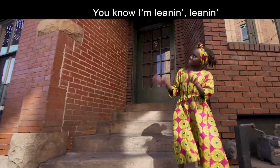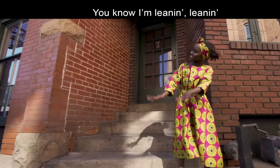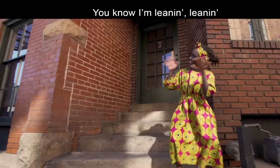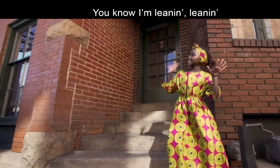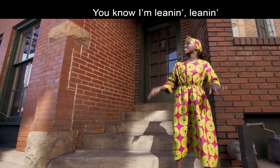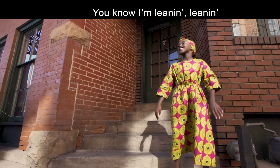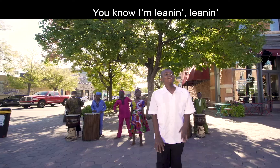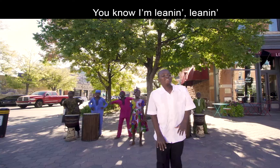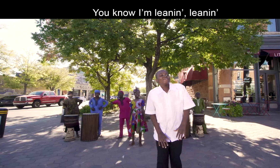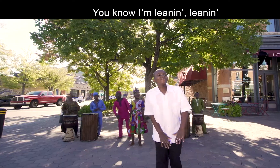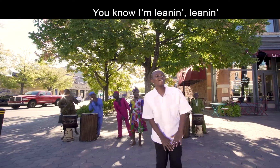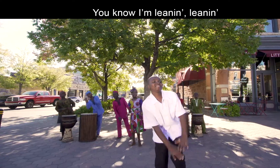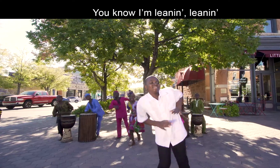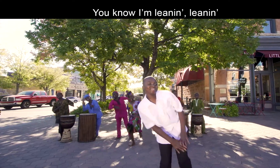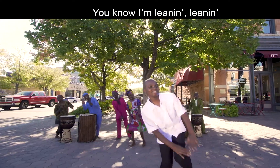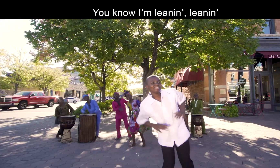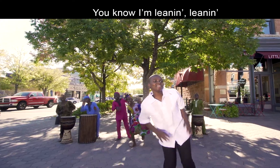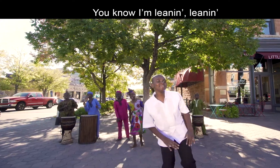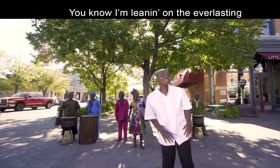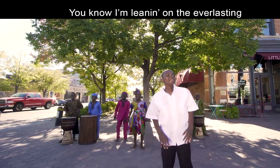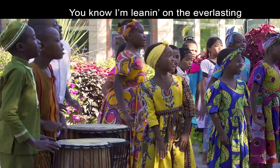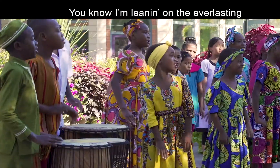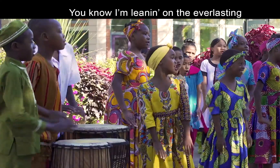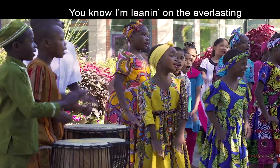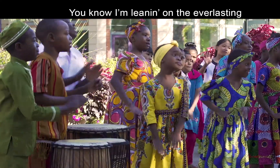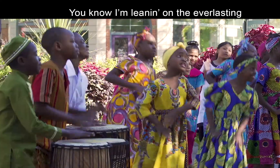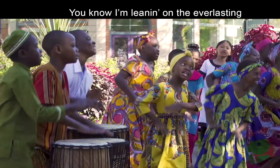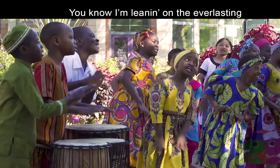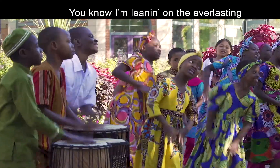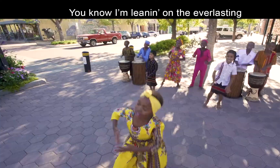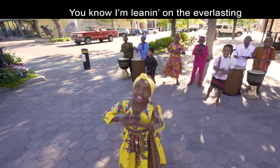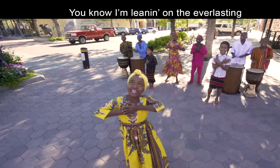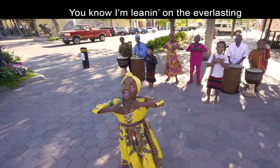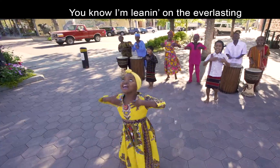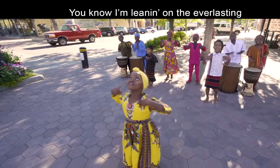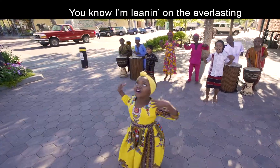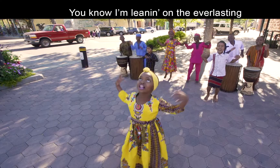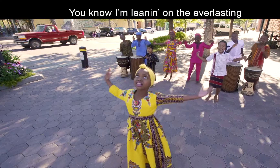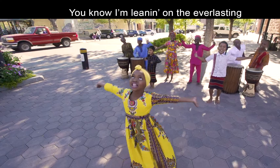leaning, leaning on the everlasting